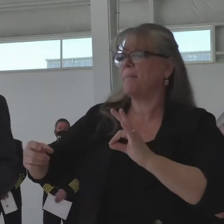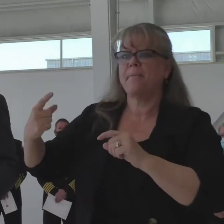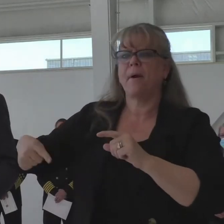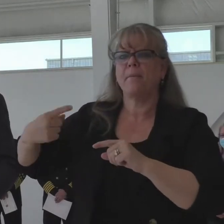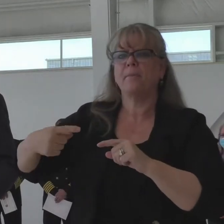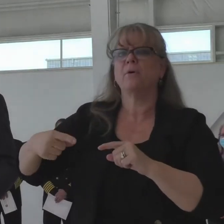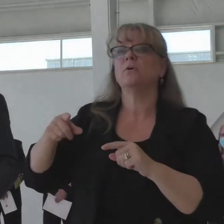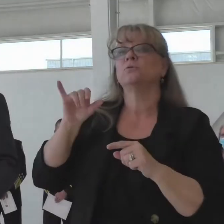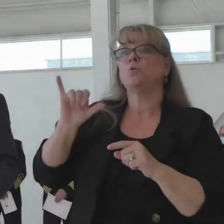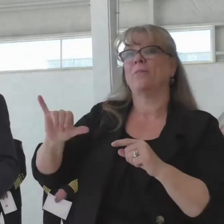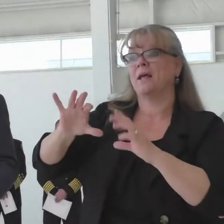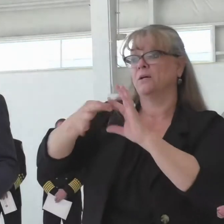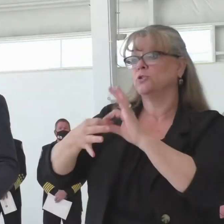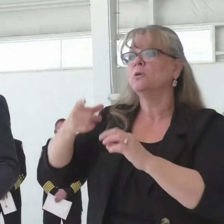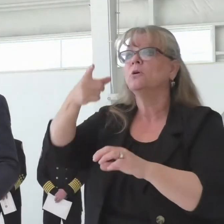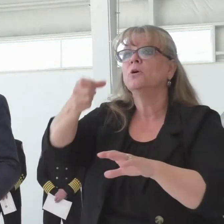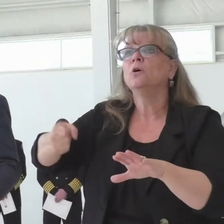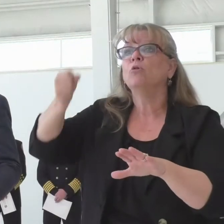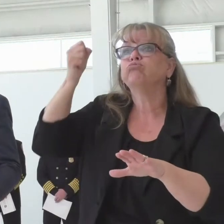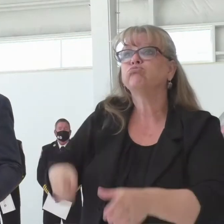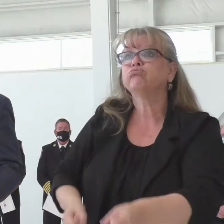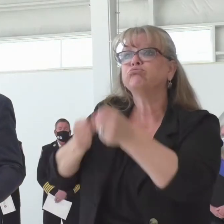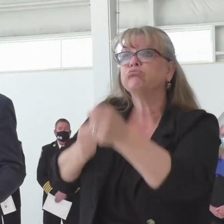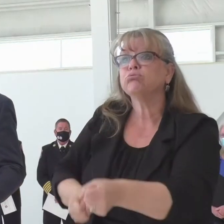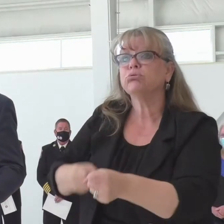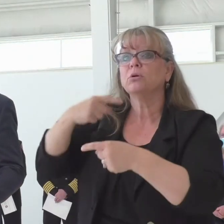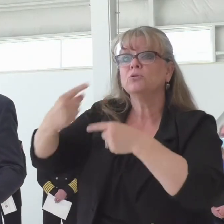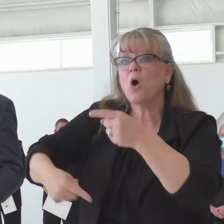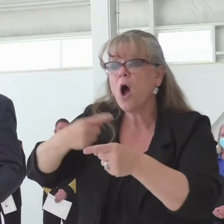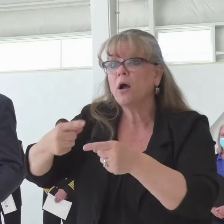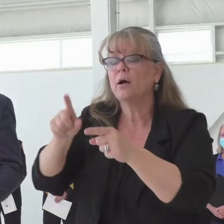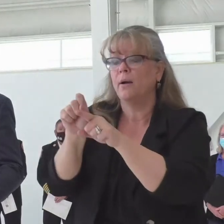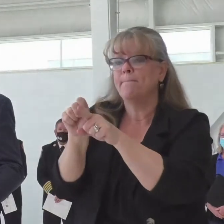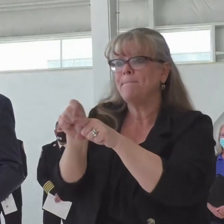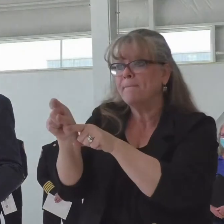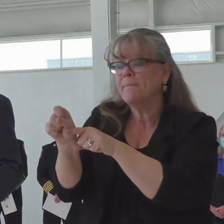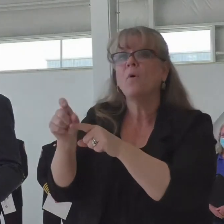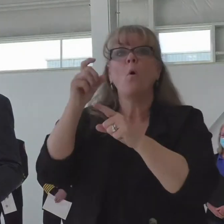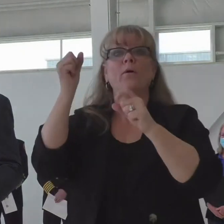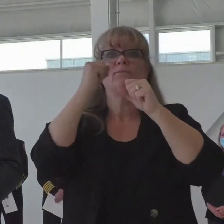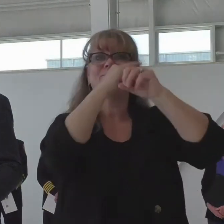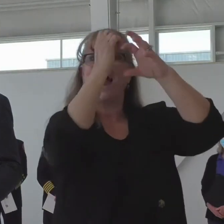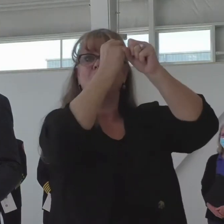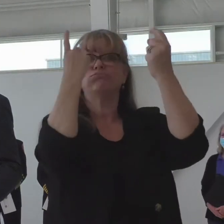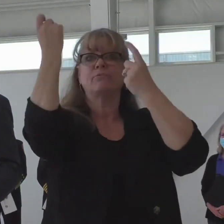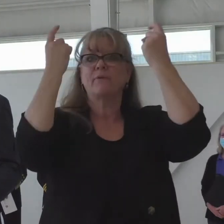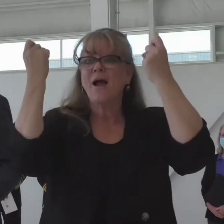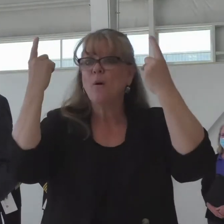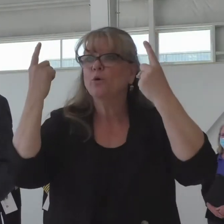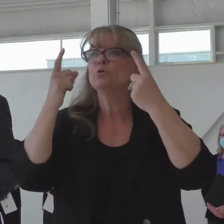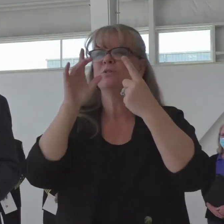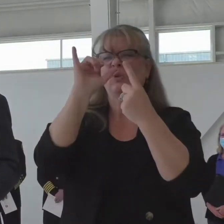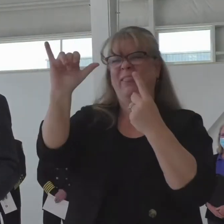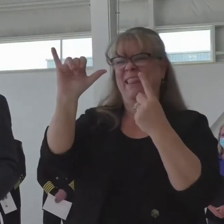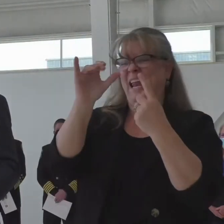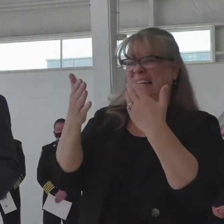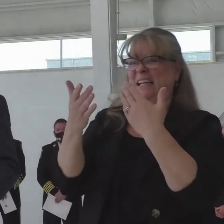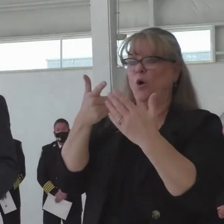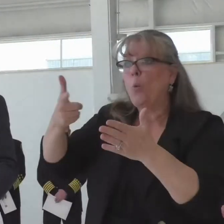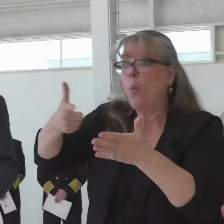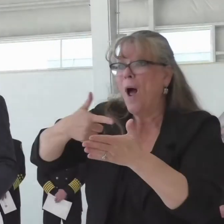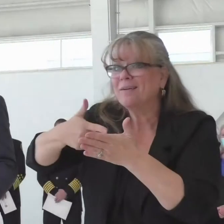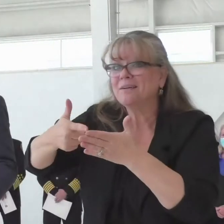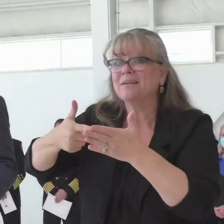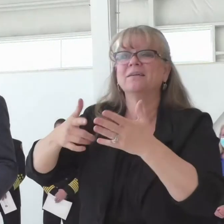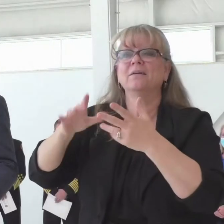welding. All of these things might be very necessary tools for the day-to-day activities of people, but you also